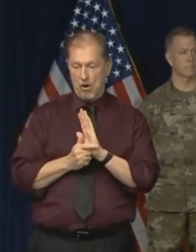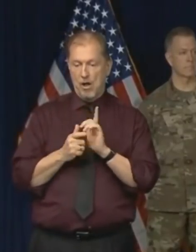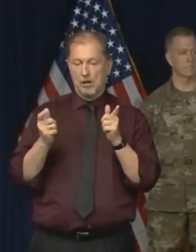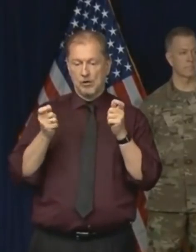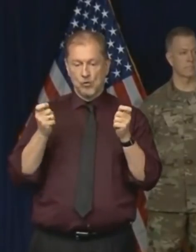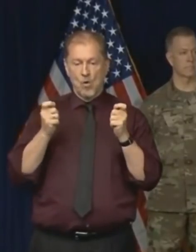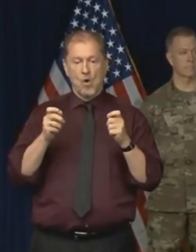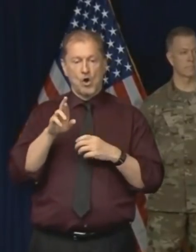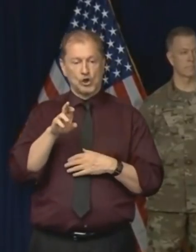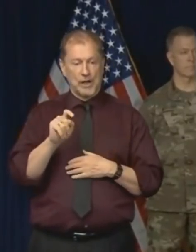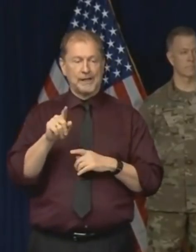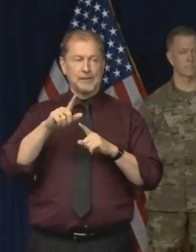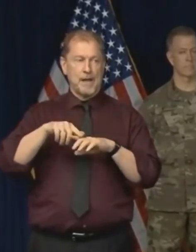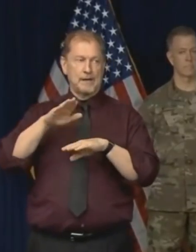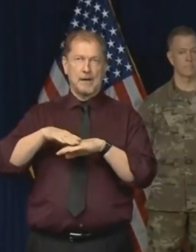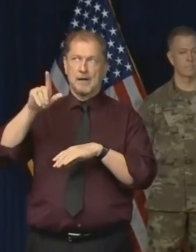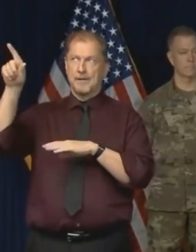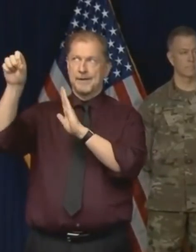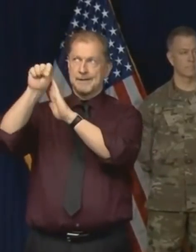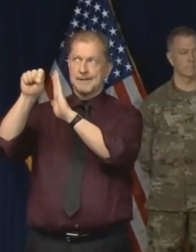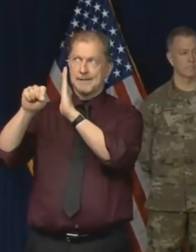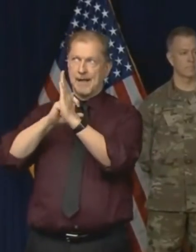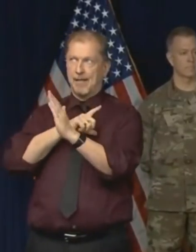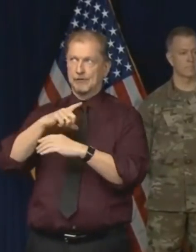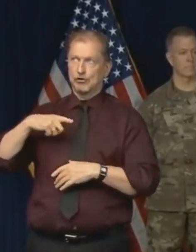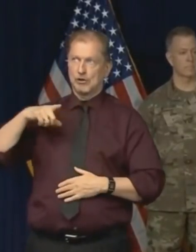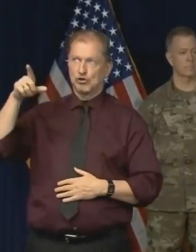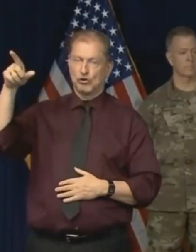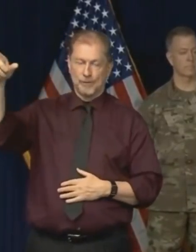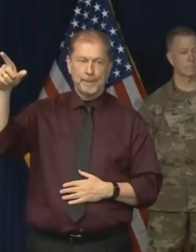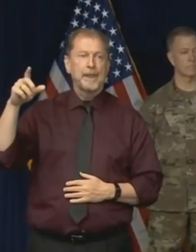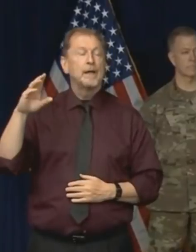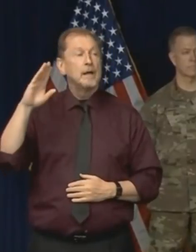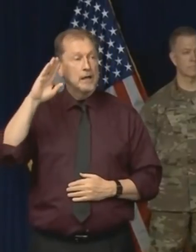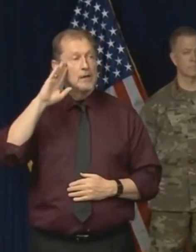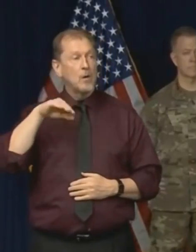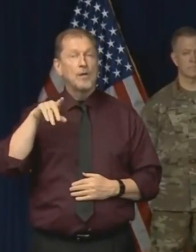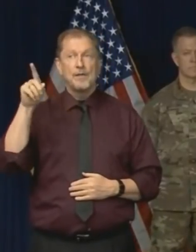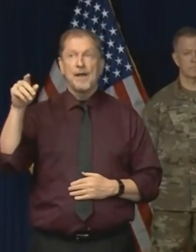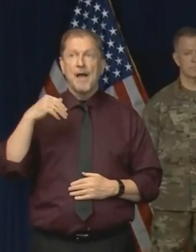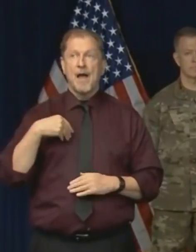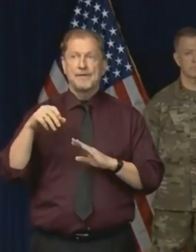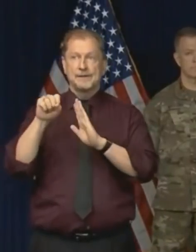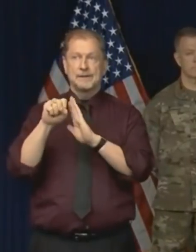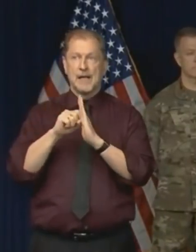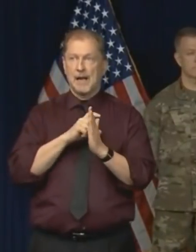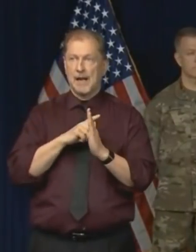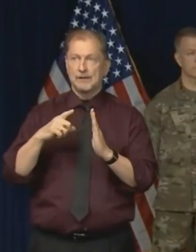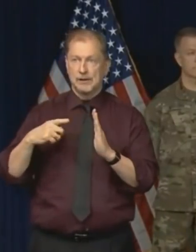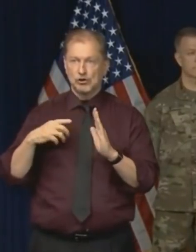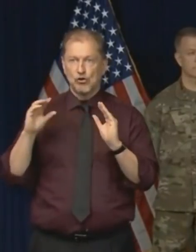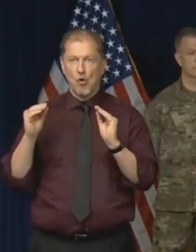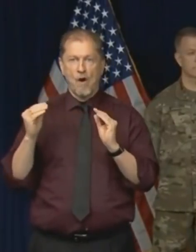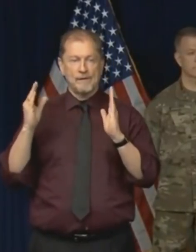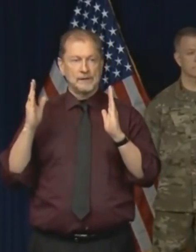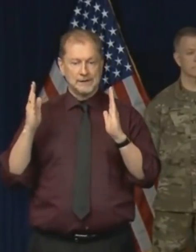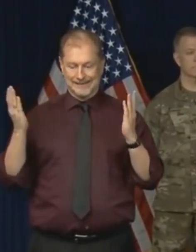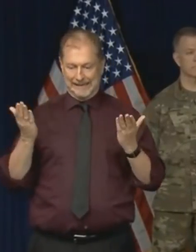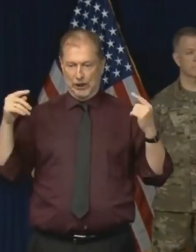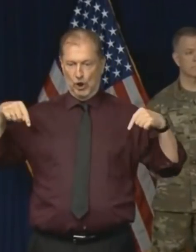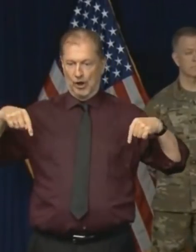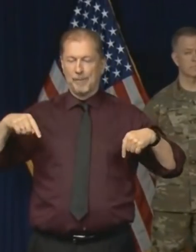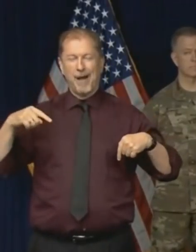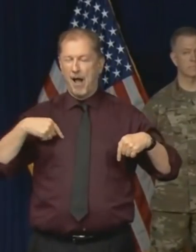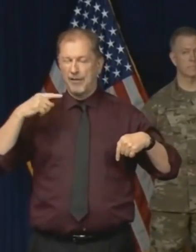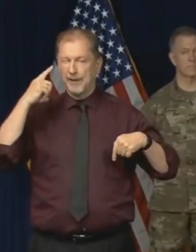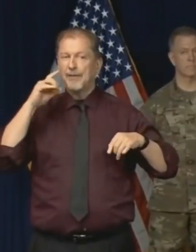and a vote by the state legislature. I know there are offices for the state legislature here in the Thompson Center. I'm not sure there are too many legislators that are here in